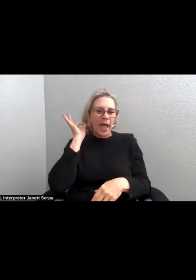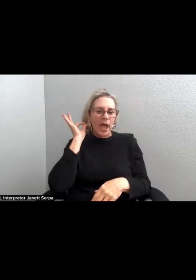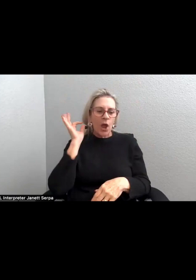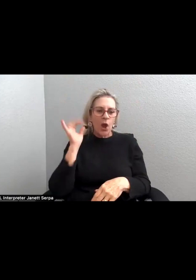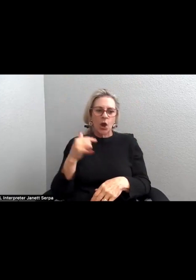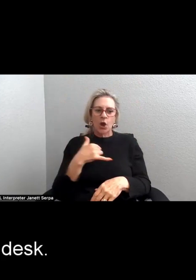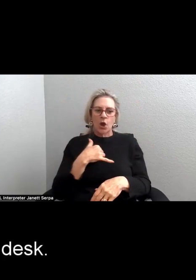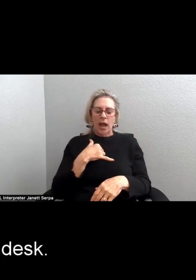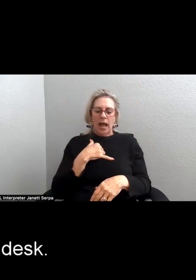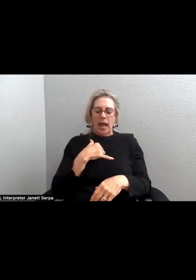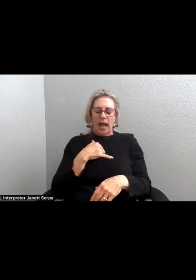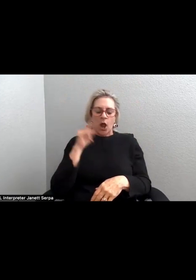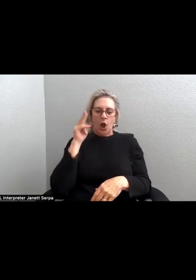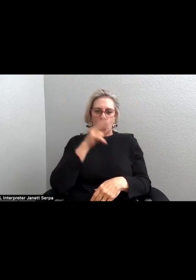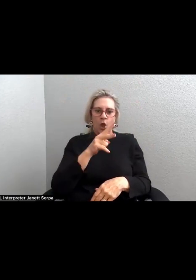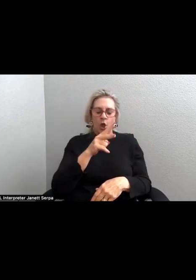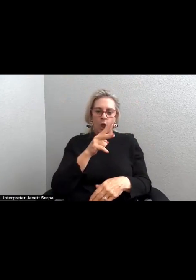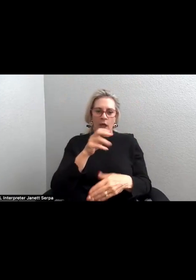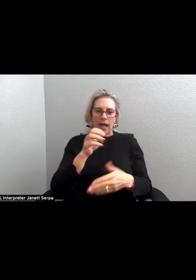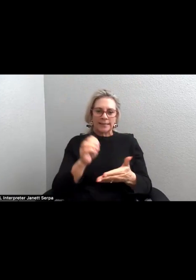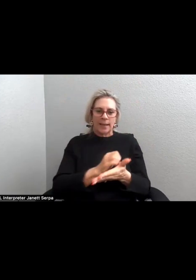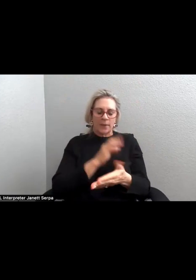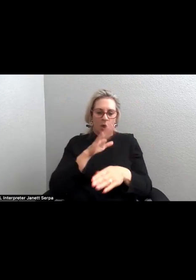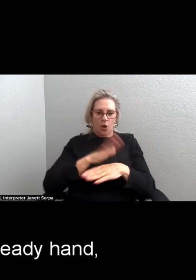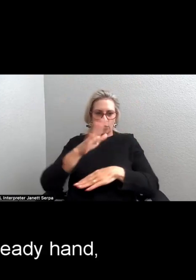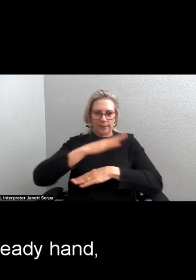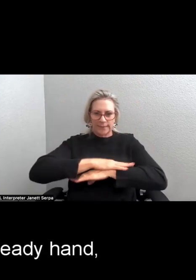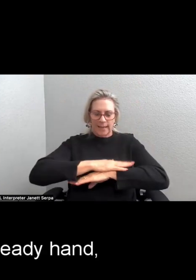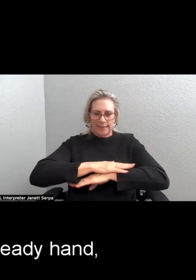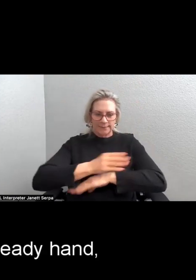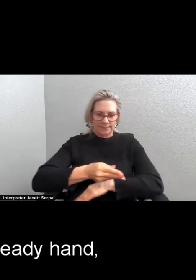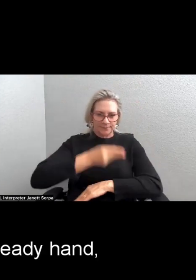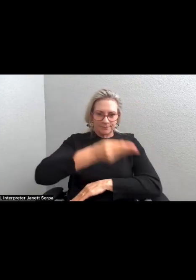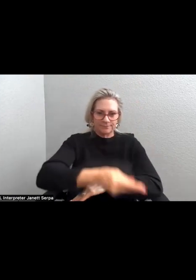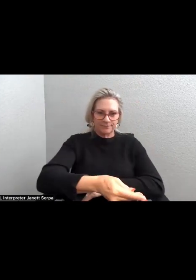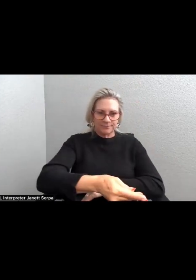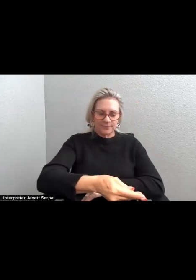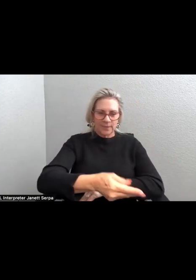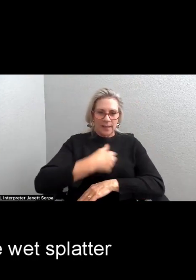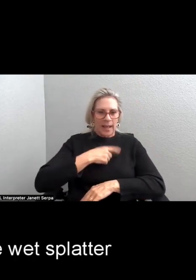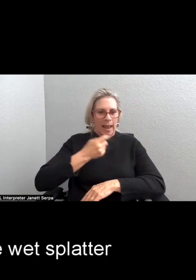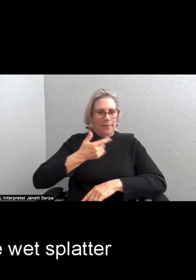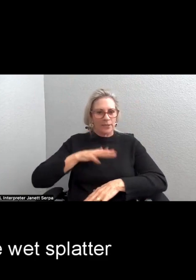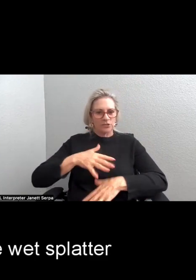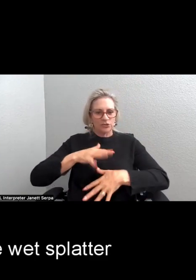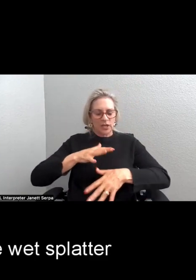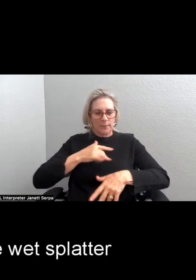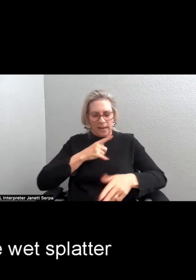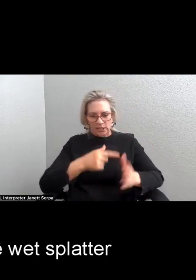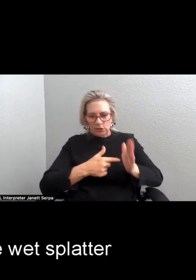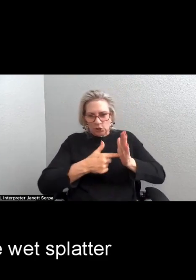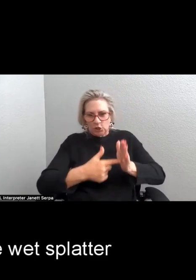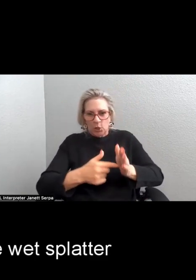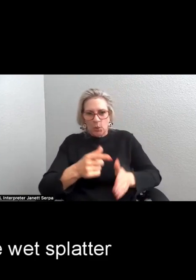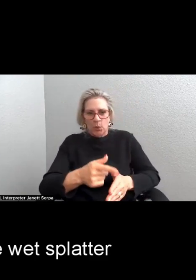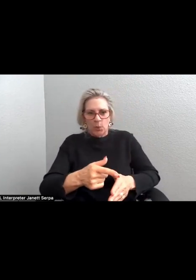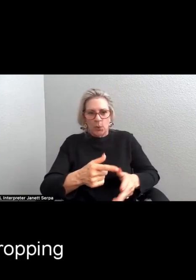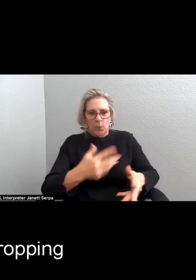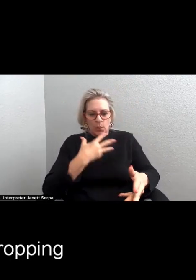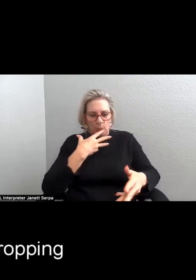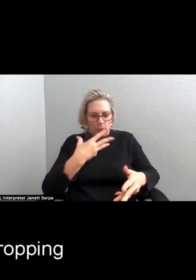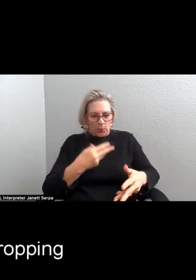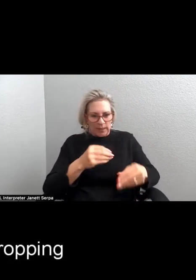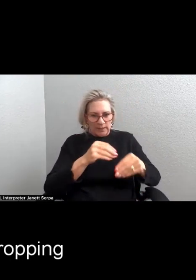encyclopedia on her desk. With an unsteady hand, I show her the wet splatter